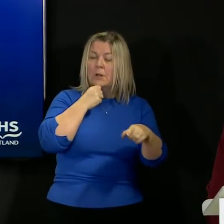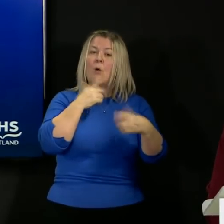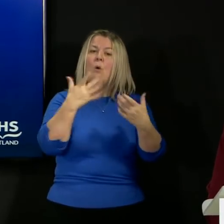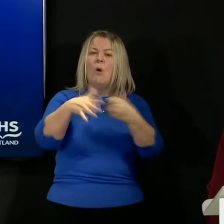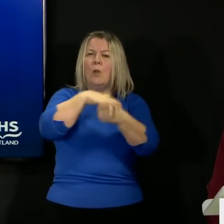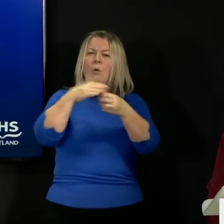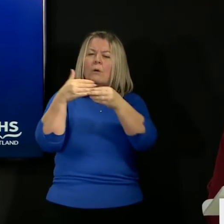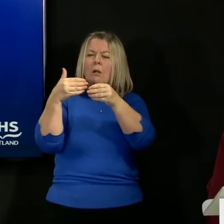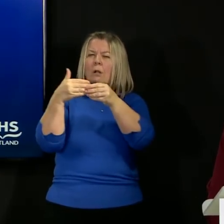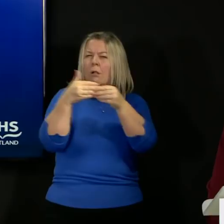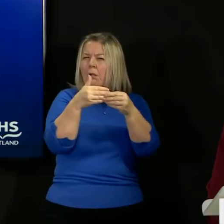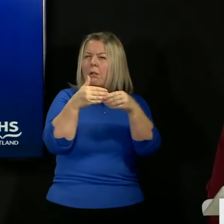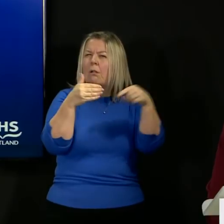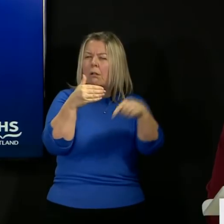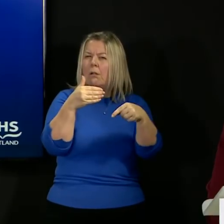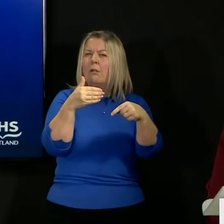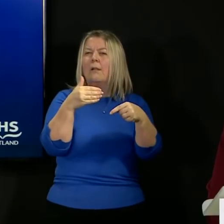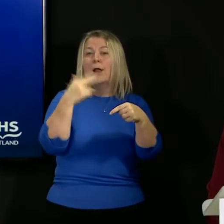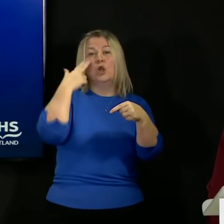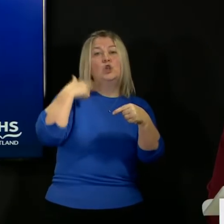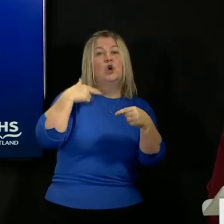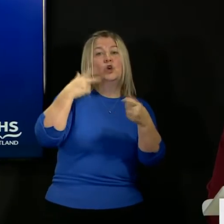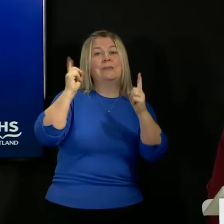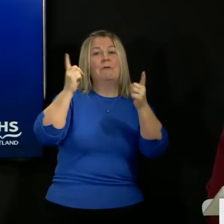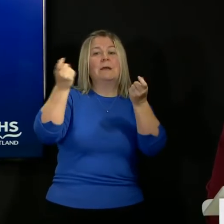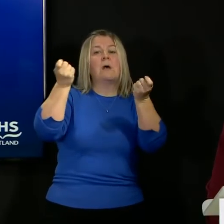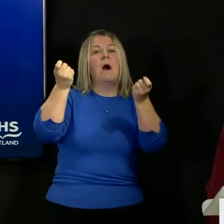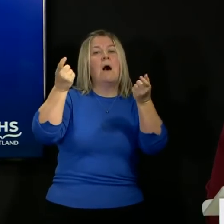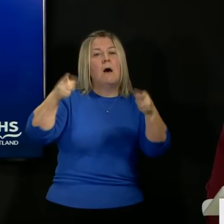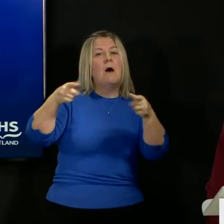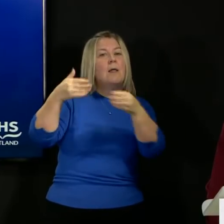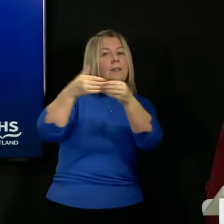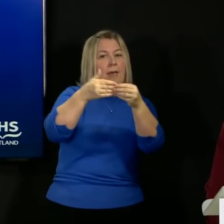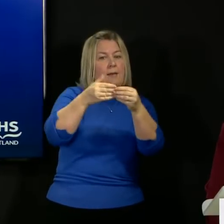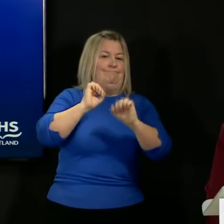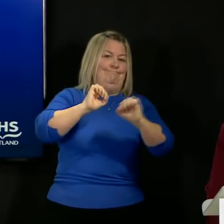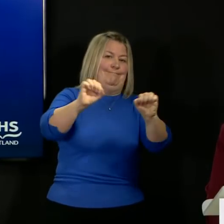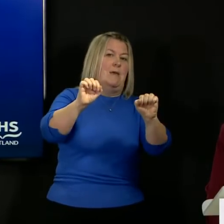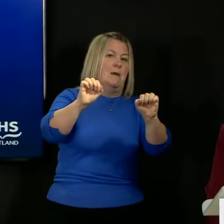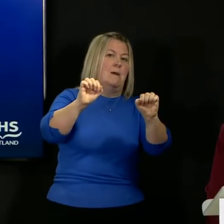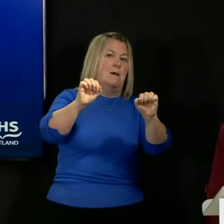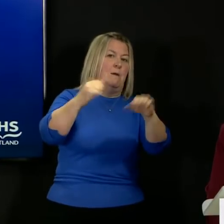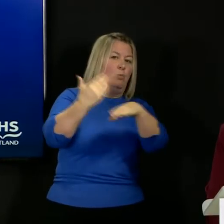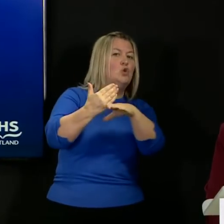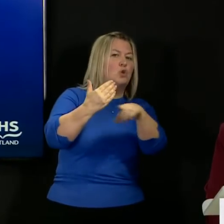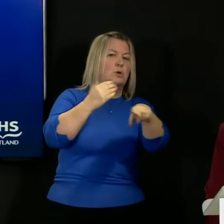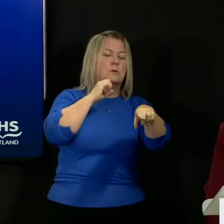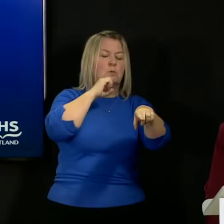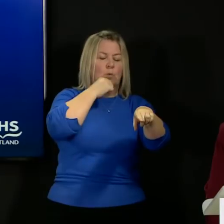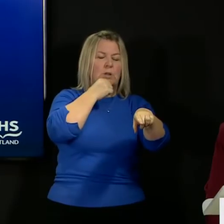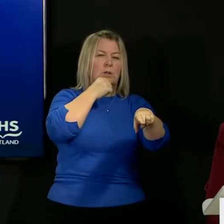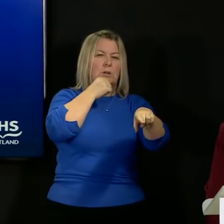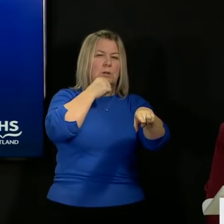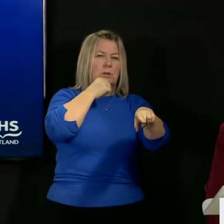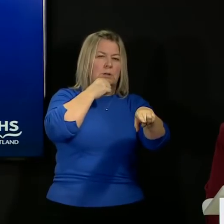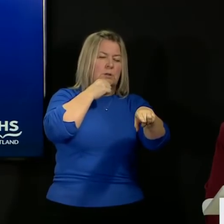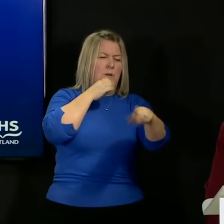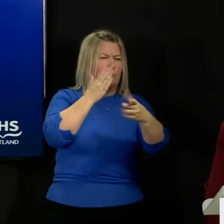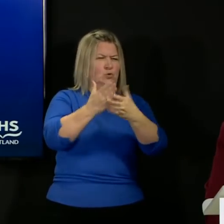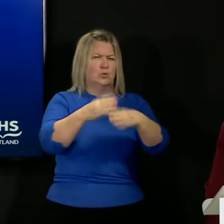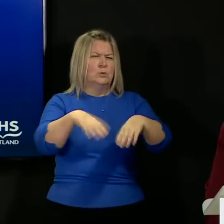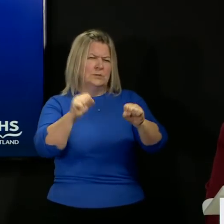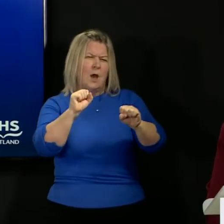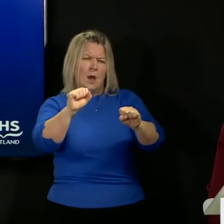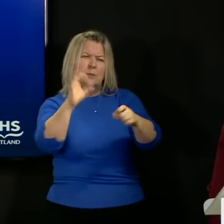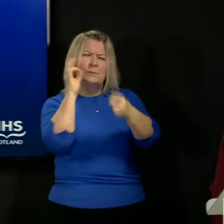nurse director led team that I announced yesterday and the work that they will have I'm sure begun with that particular